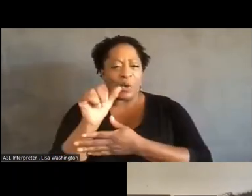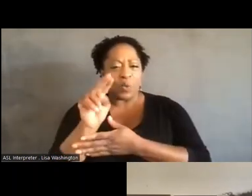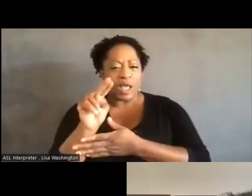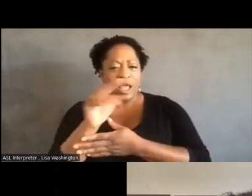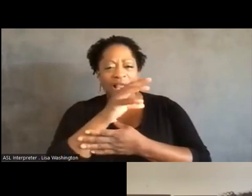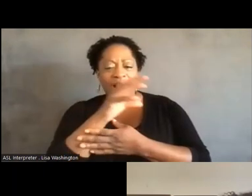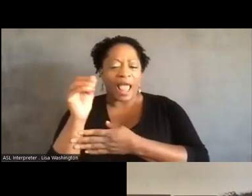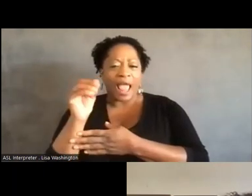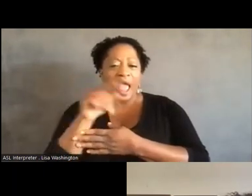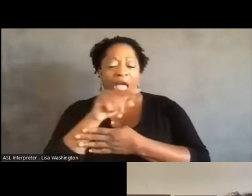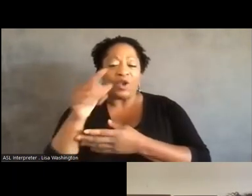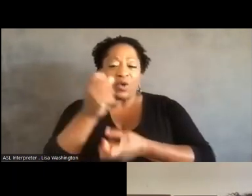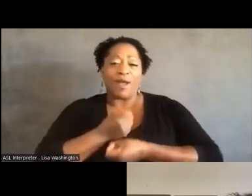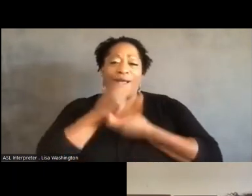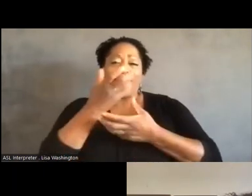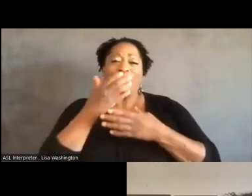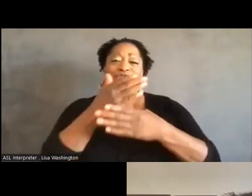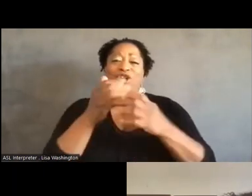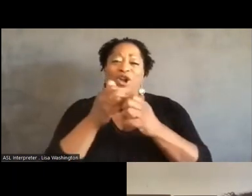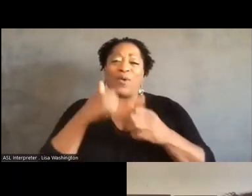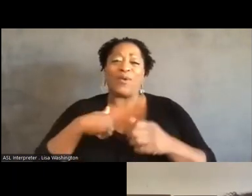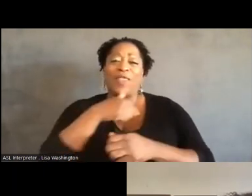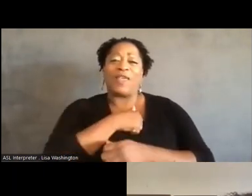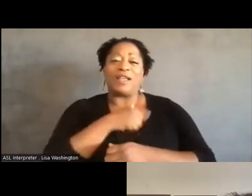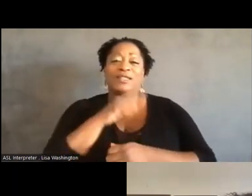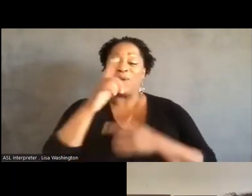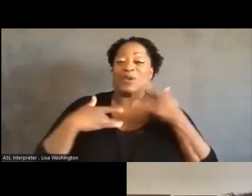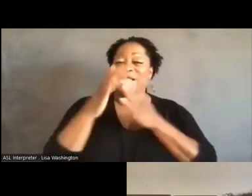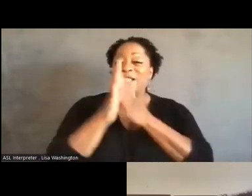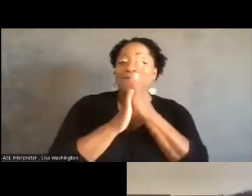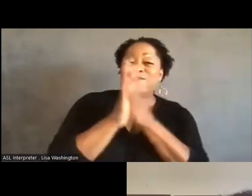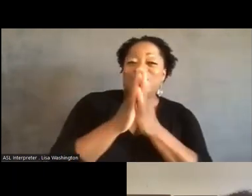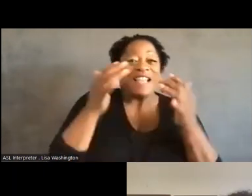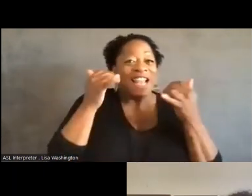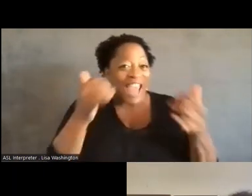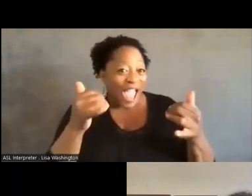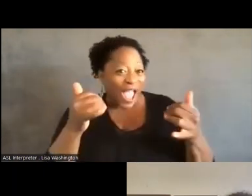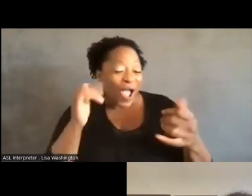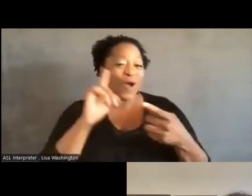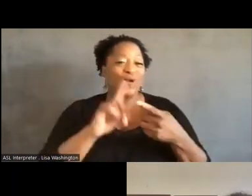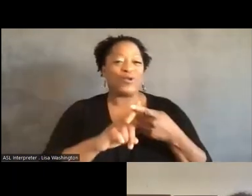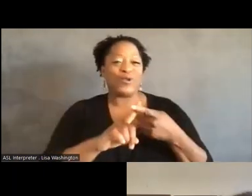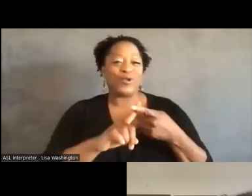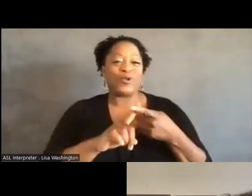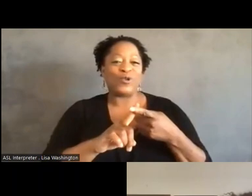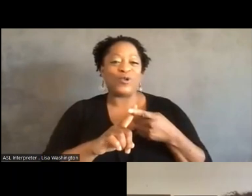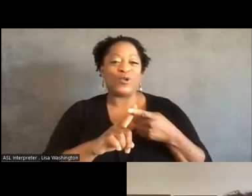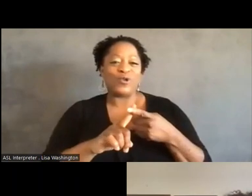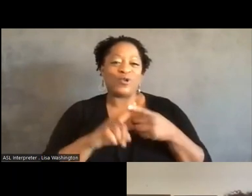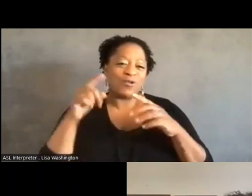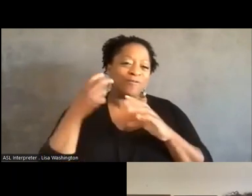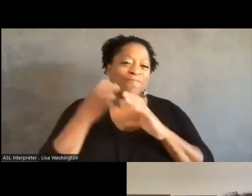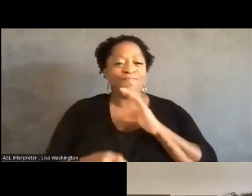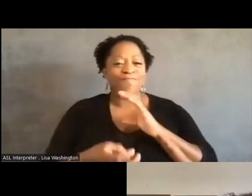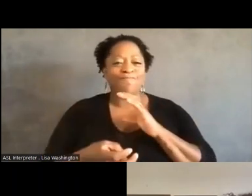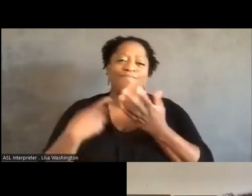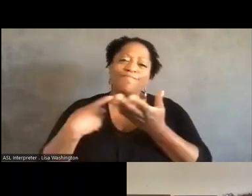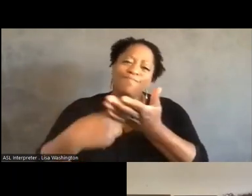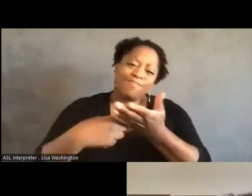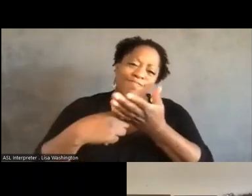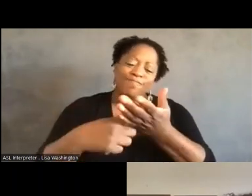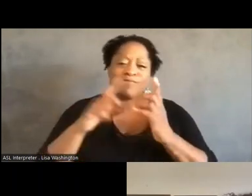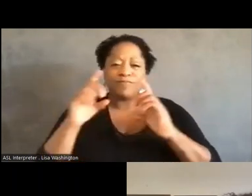um, have you all share that with us. So I'm really excited now to just dig into some conversation.